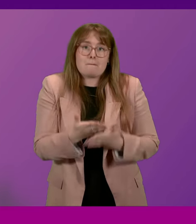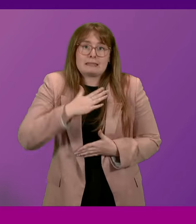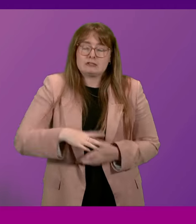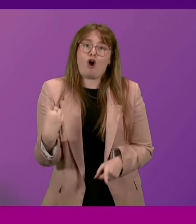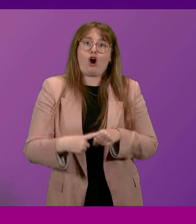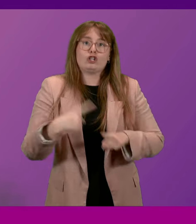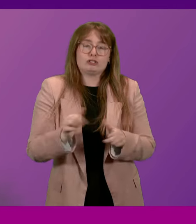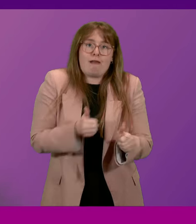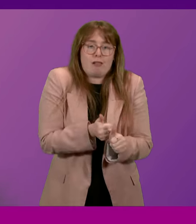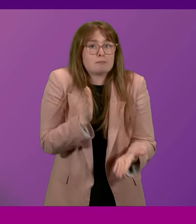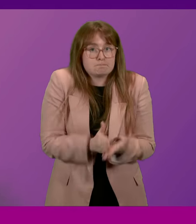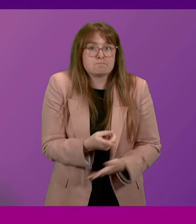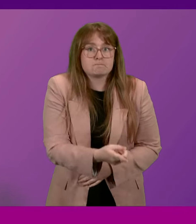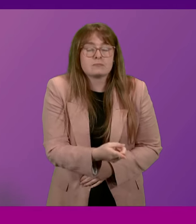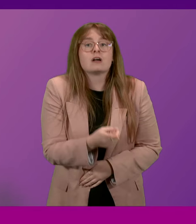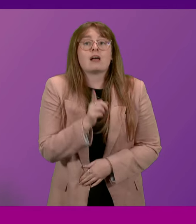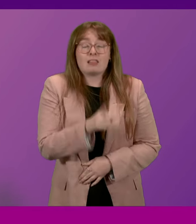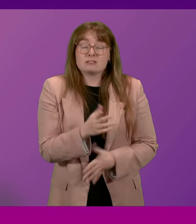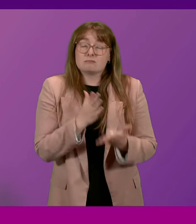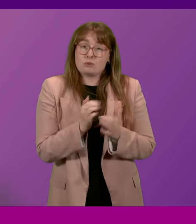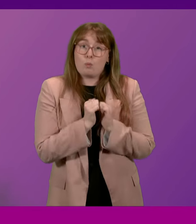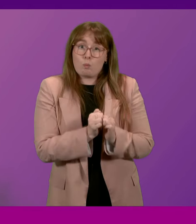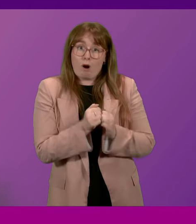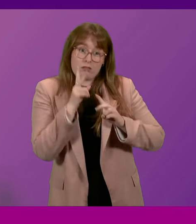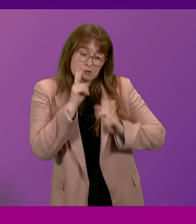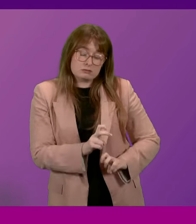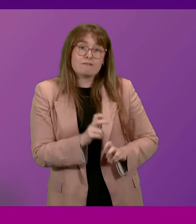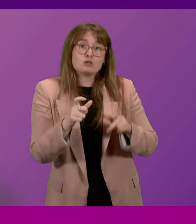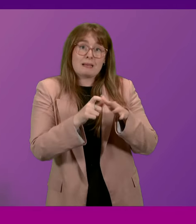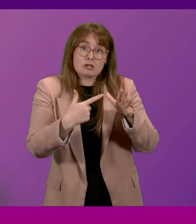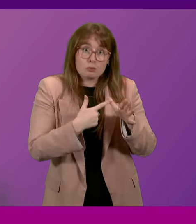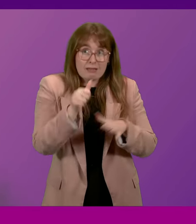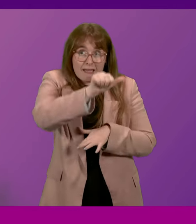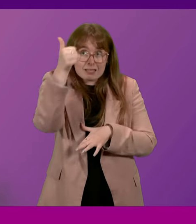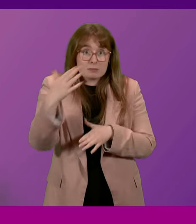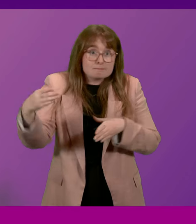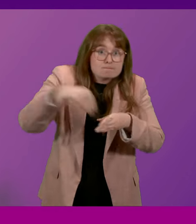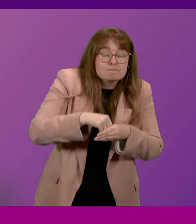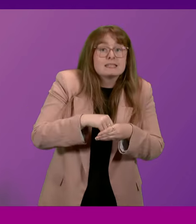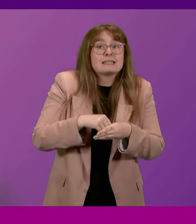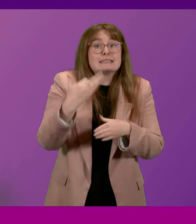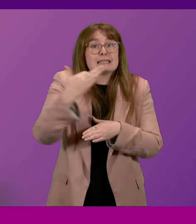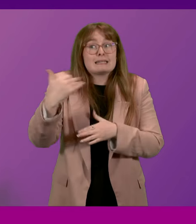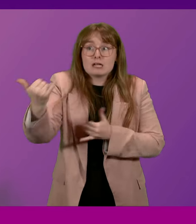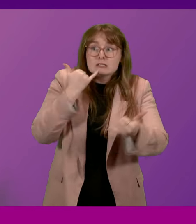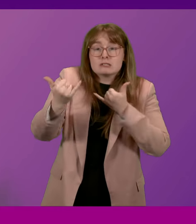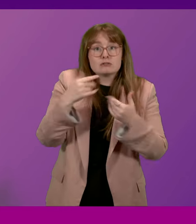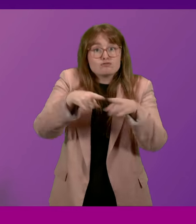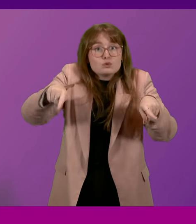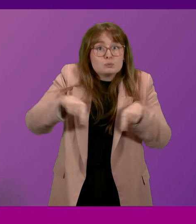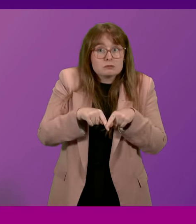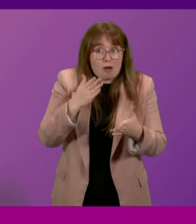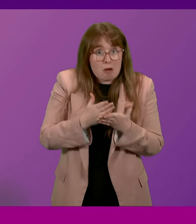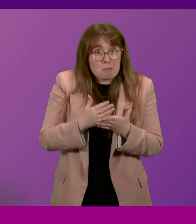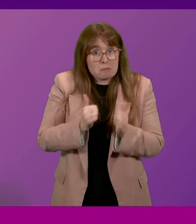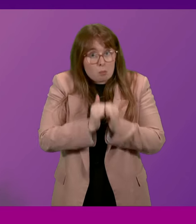urgent assistance. It is worth examining if domestic abuse experts in 999 control rooms would